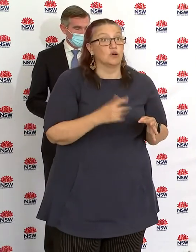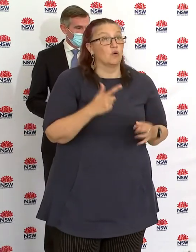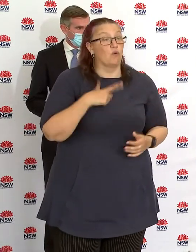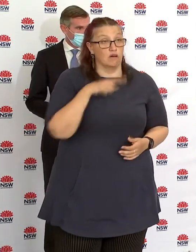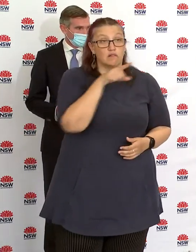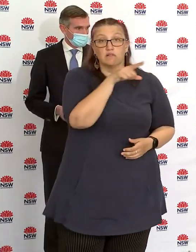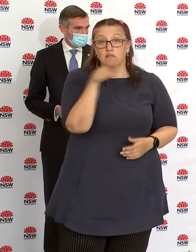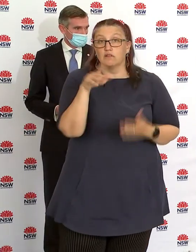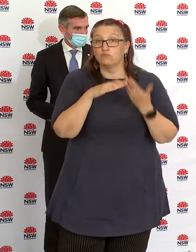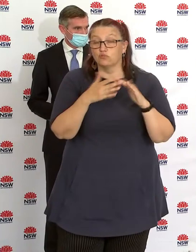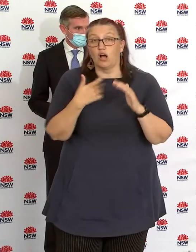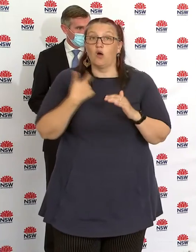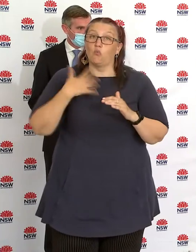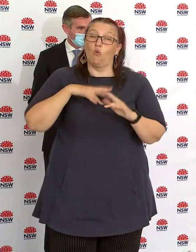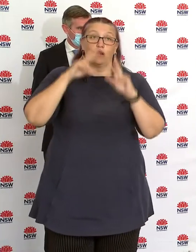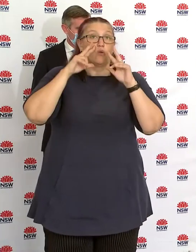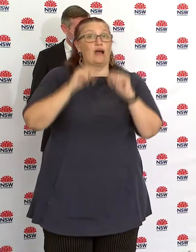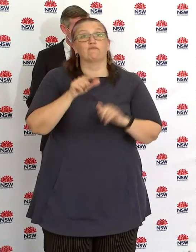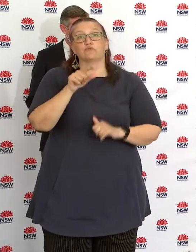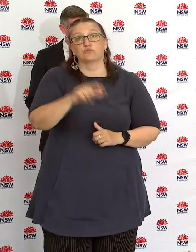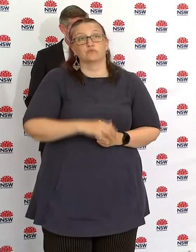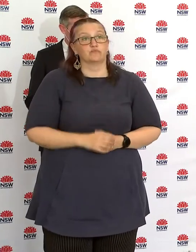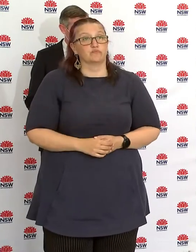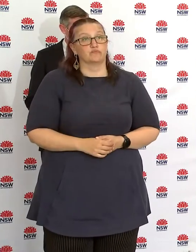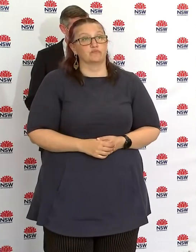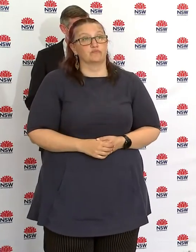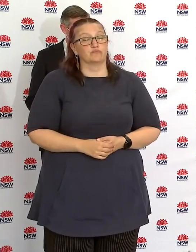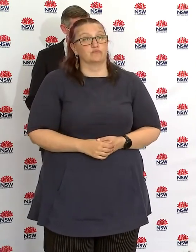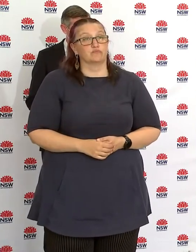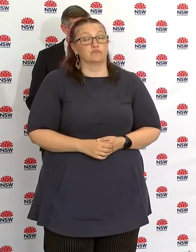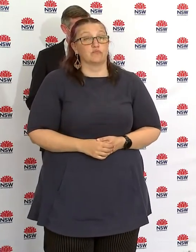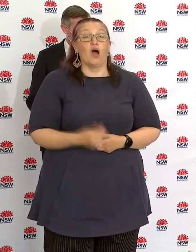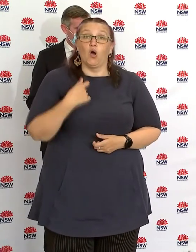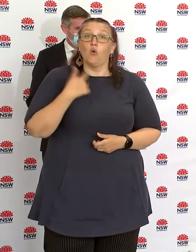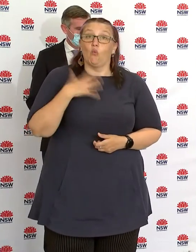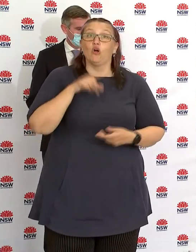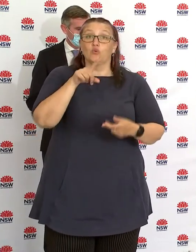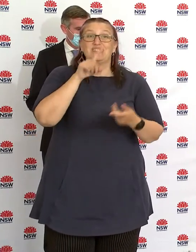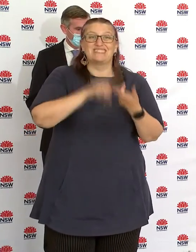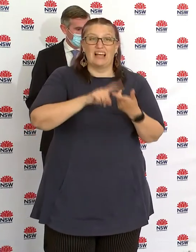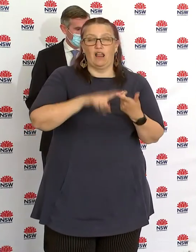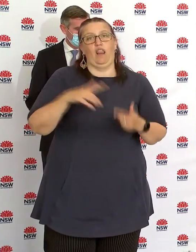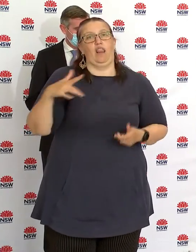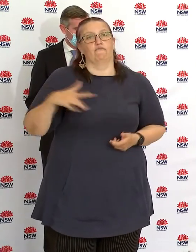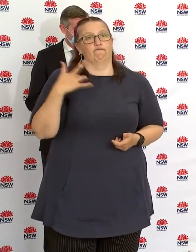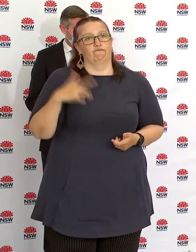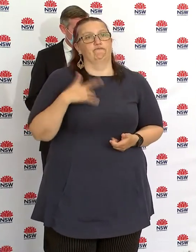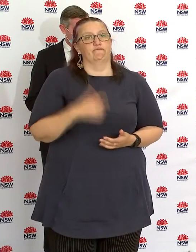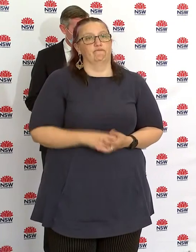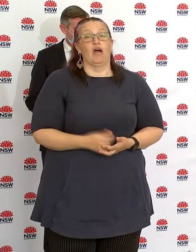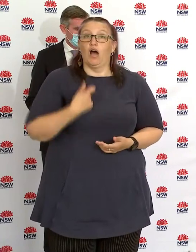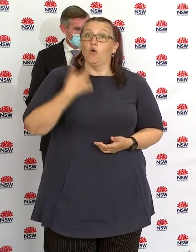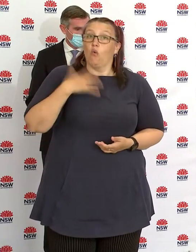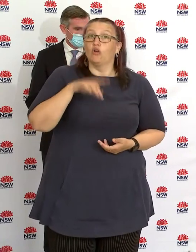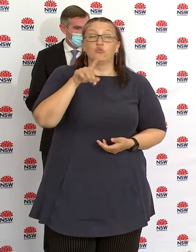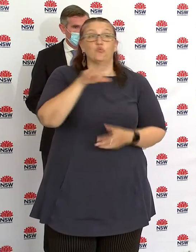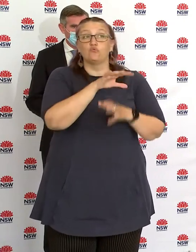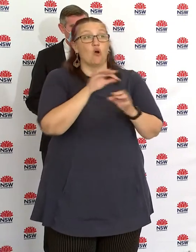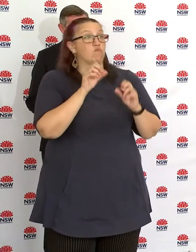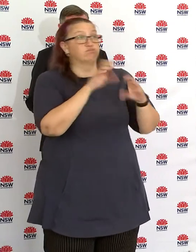for us as a government is to keep people alive and out of hospital and healthy. And can I make this point?